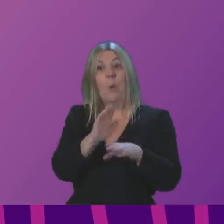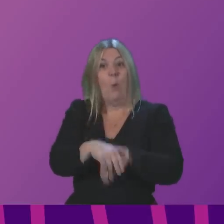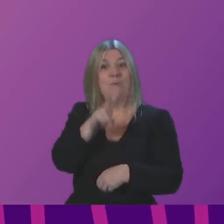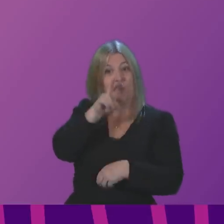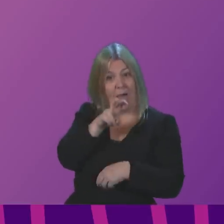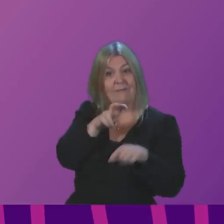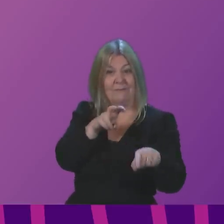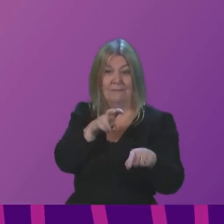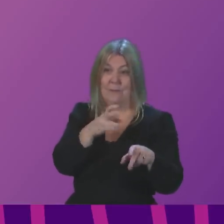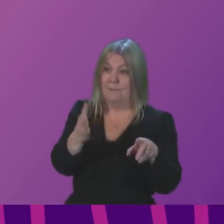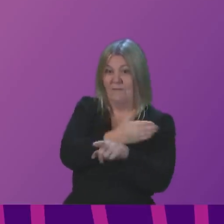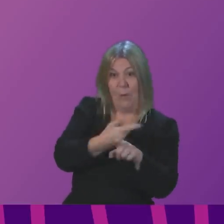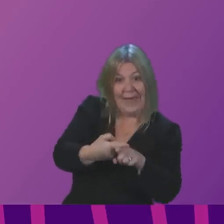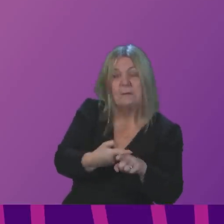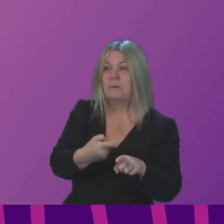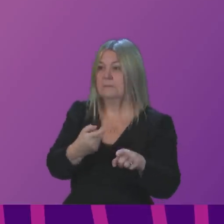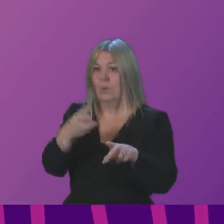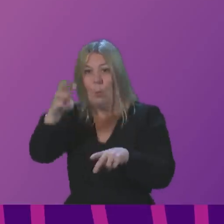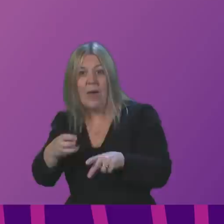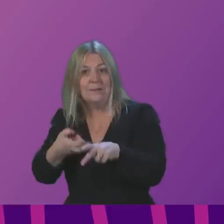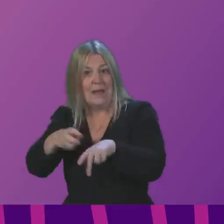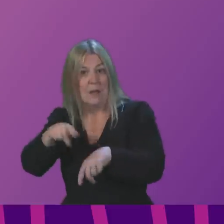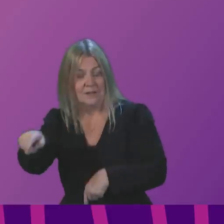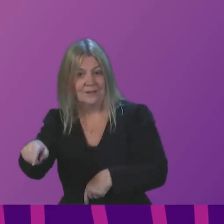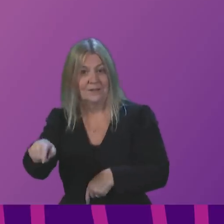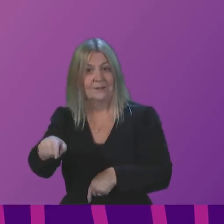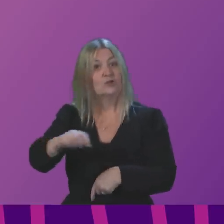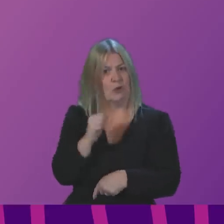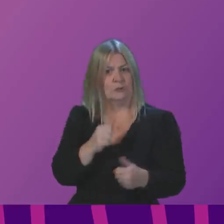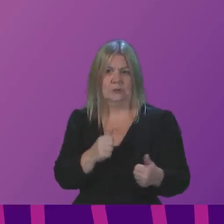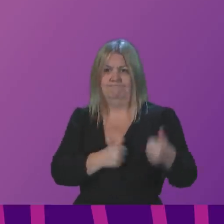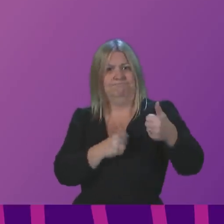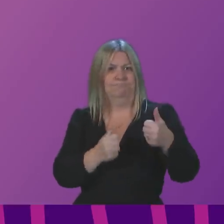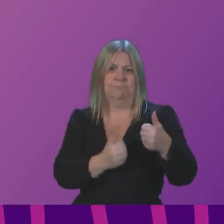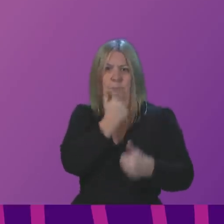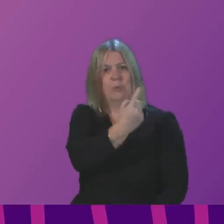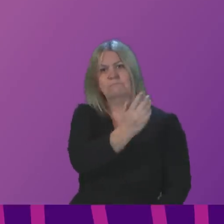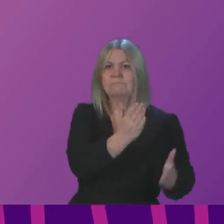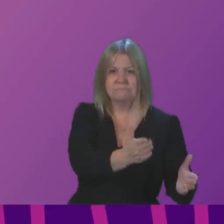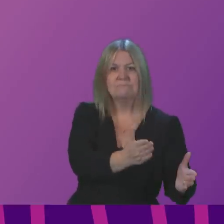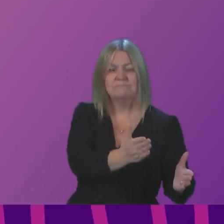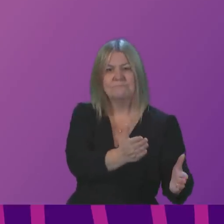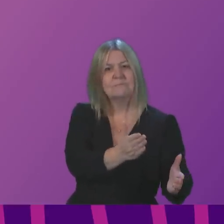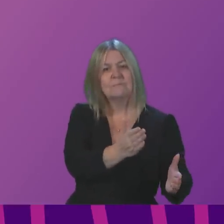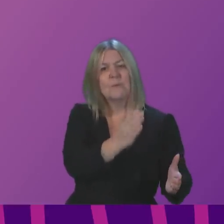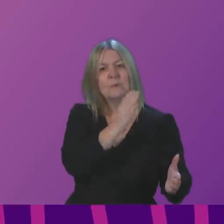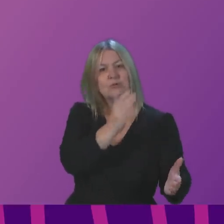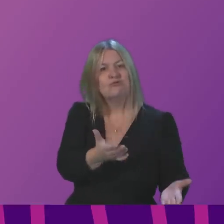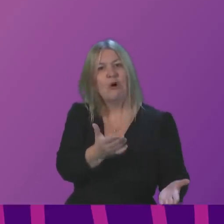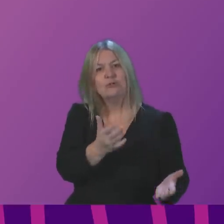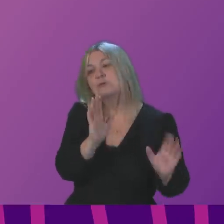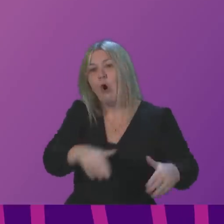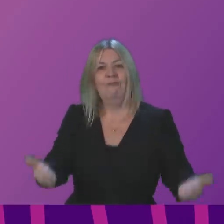of England, ahead of Wales, ahead of Northern Ireland. We are not complacent about that. We are not resting on our laurels. But this